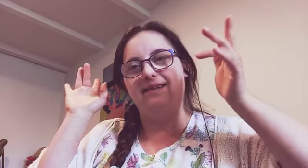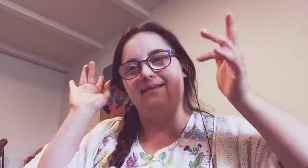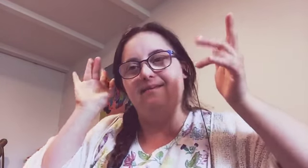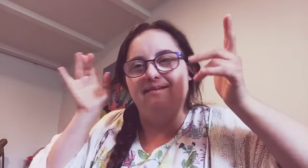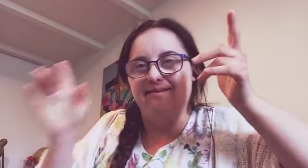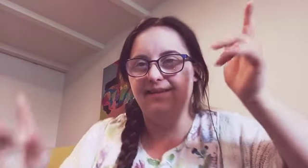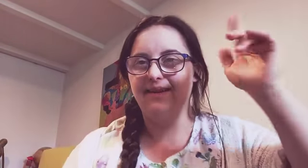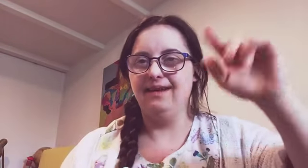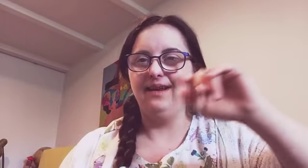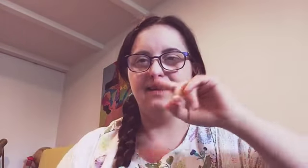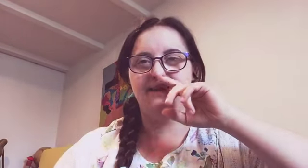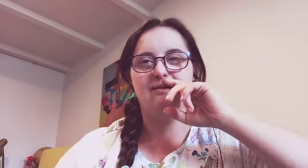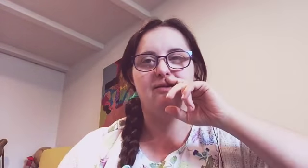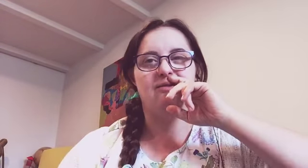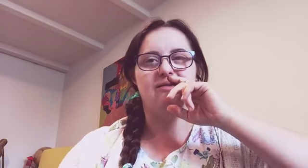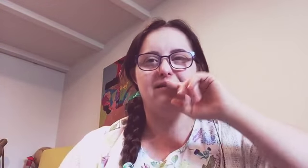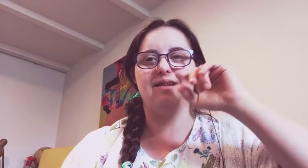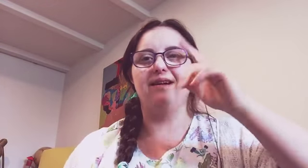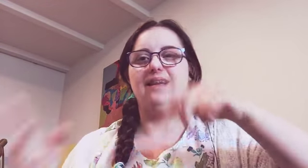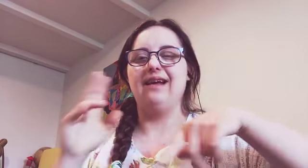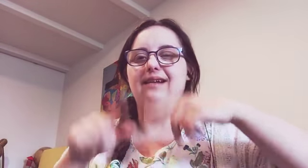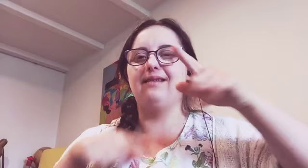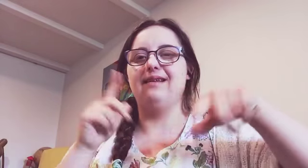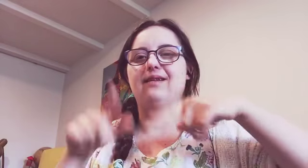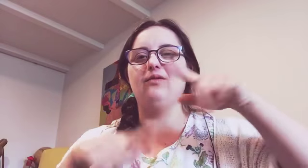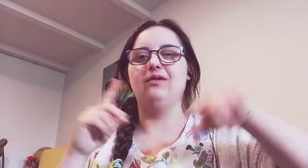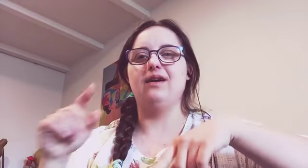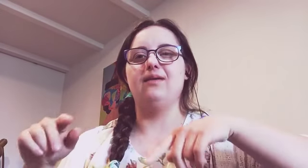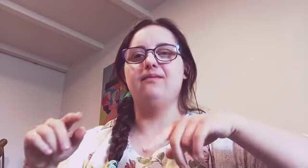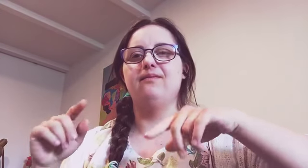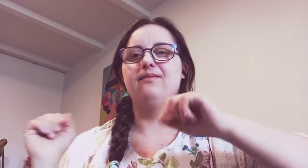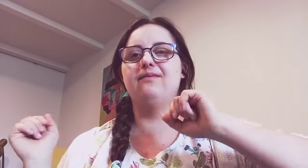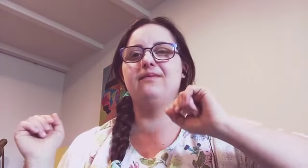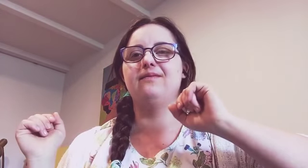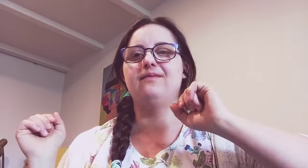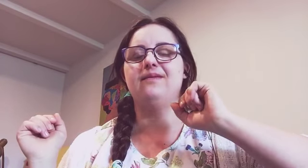that will, anything that will, uh,